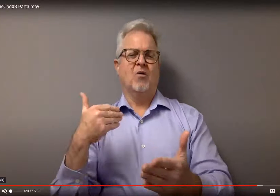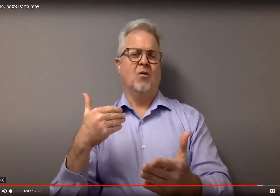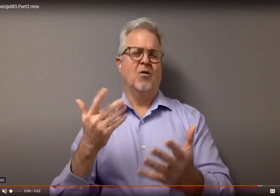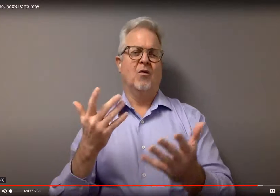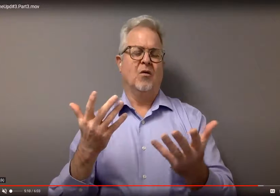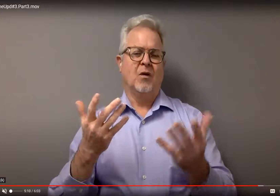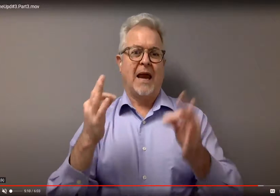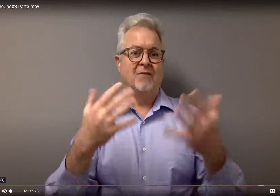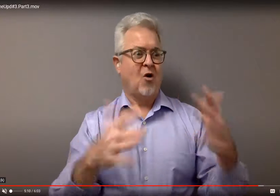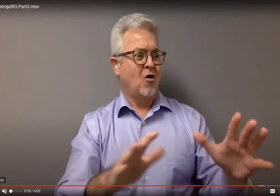not an hour.